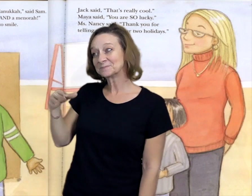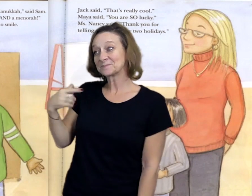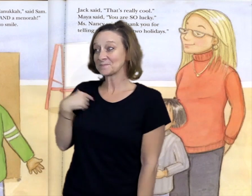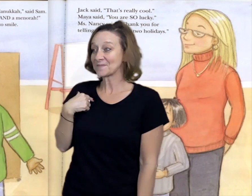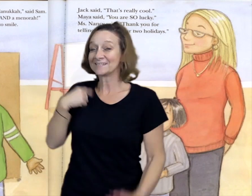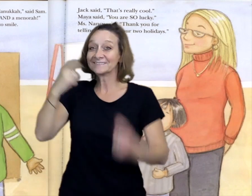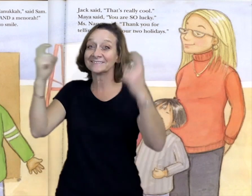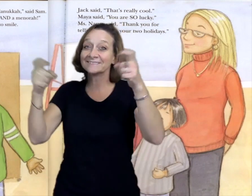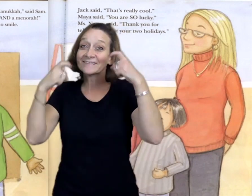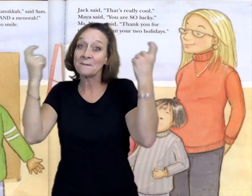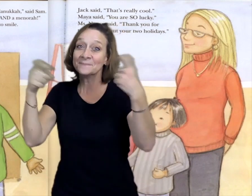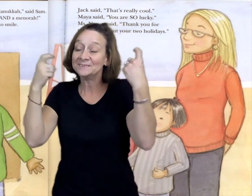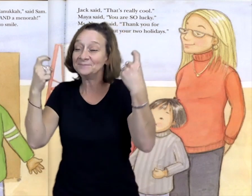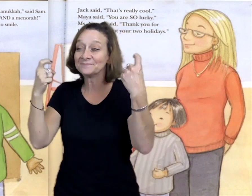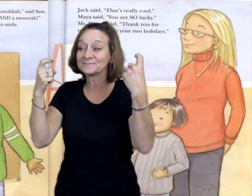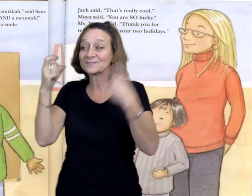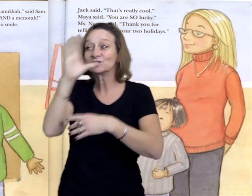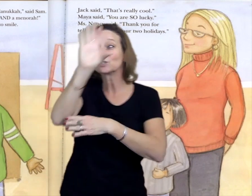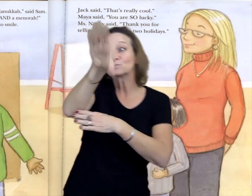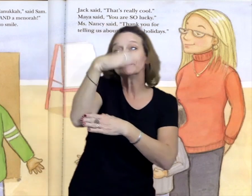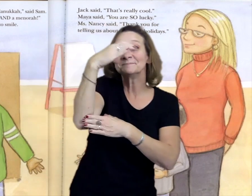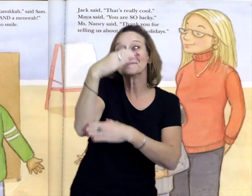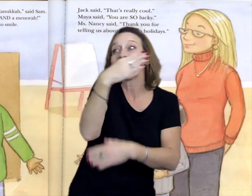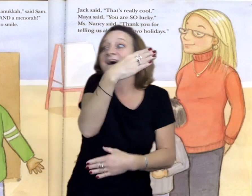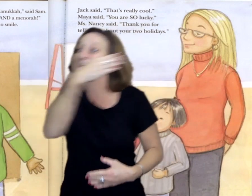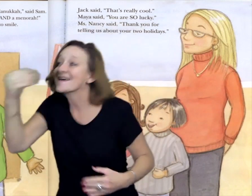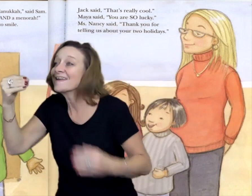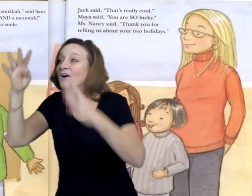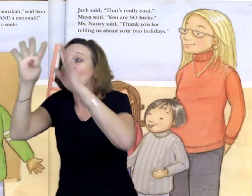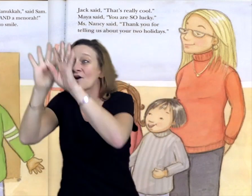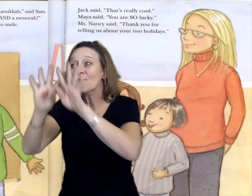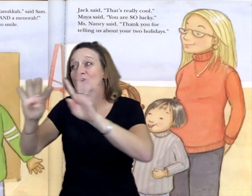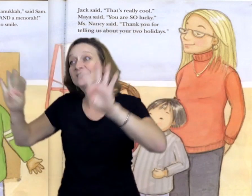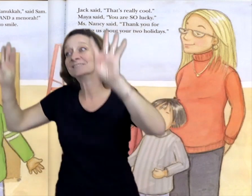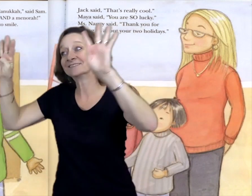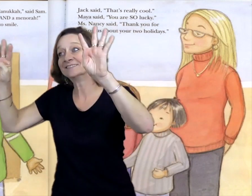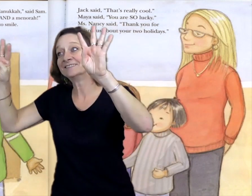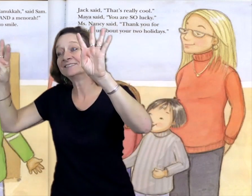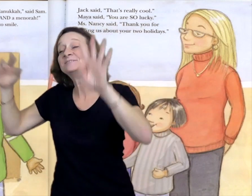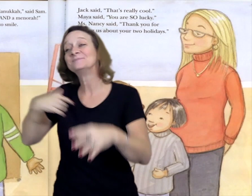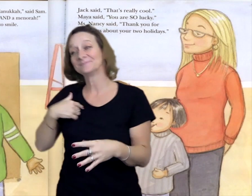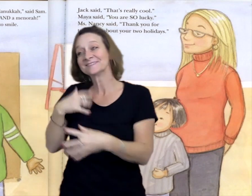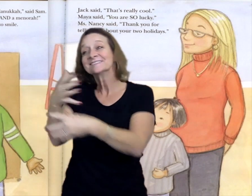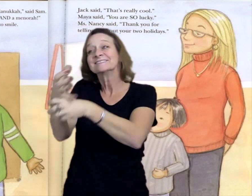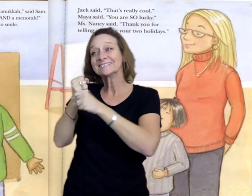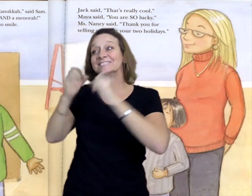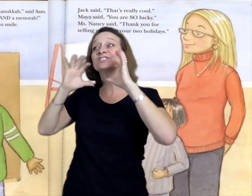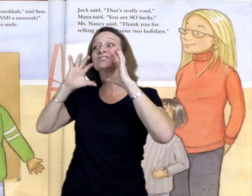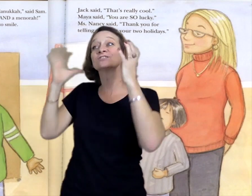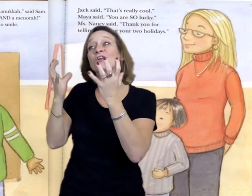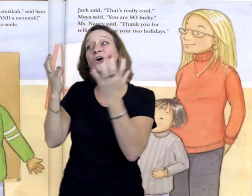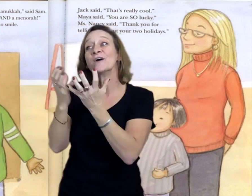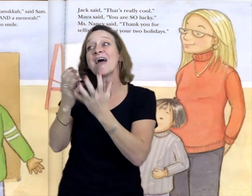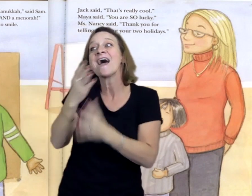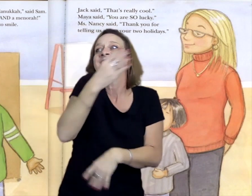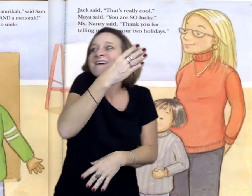My family celebrates Christmas and Hanukkah, said Sam. I get Santa and